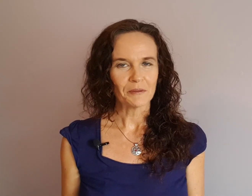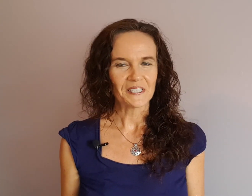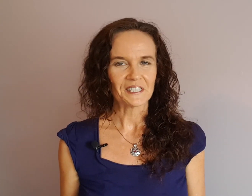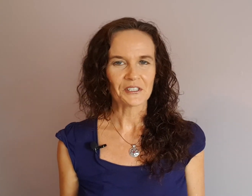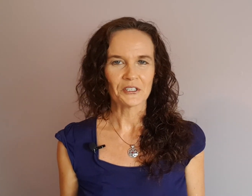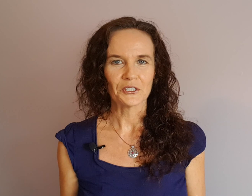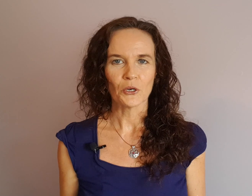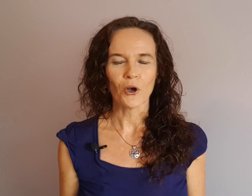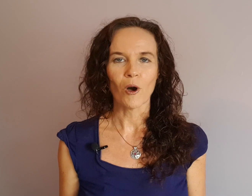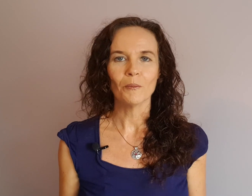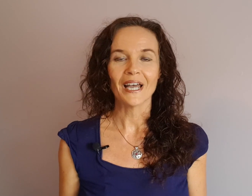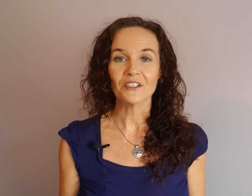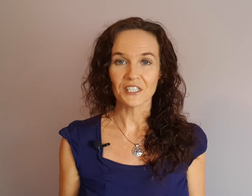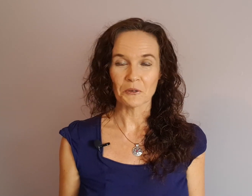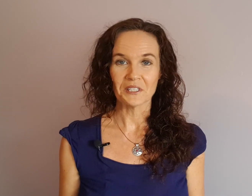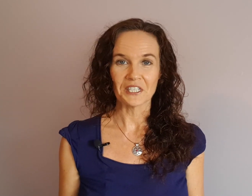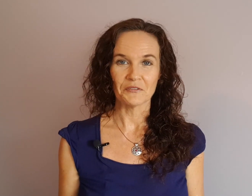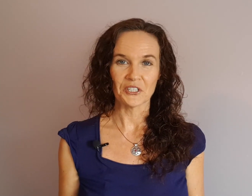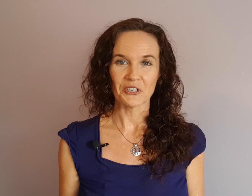freedomsuccesscoaching.com and I'll see you on the next video.